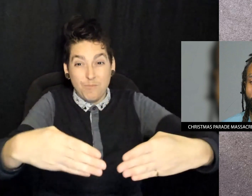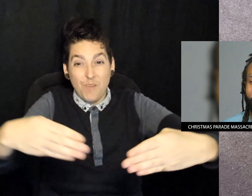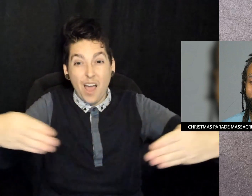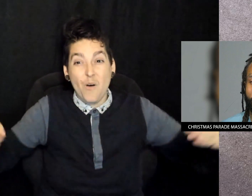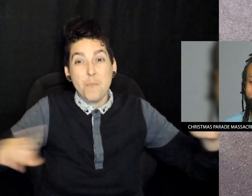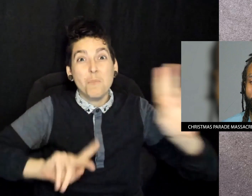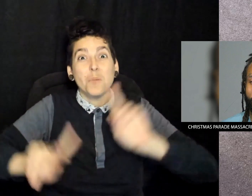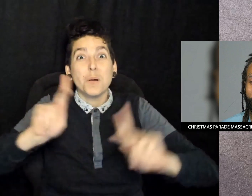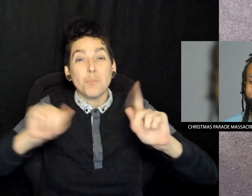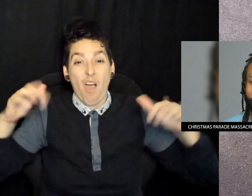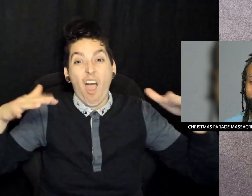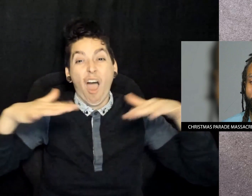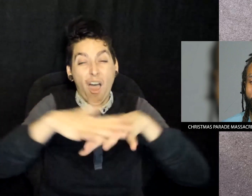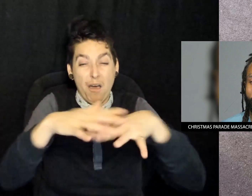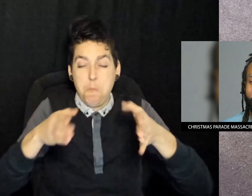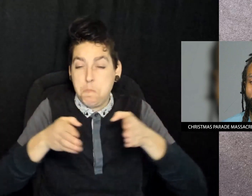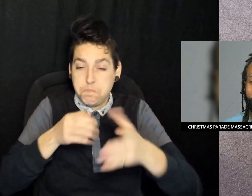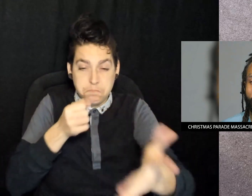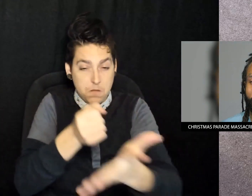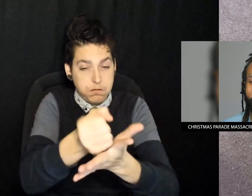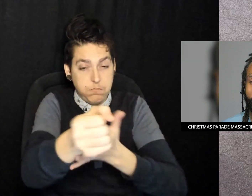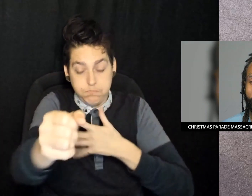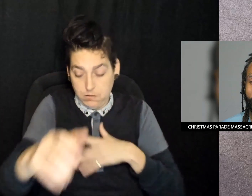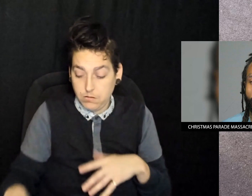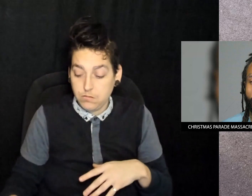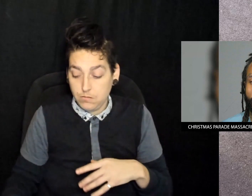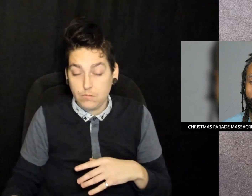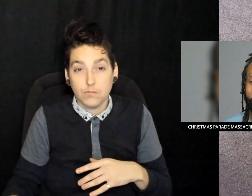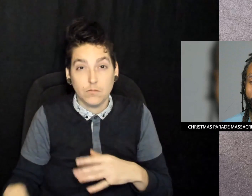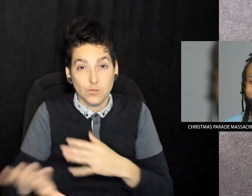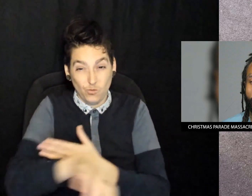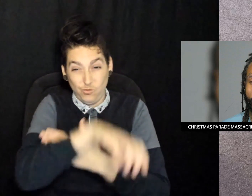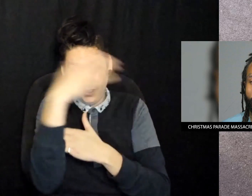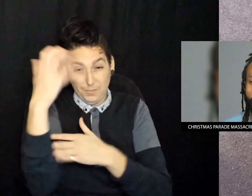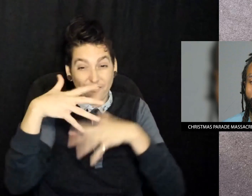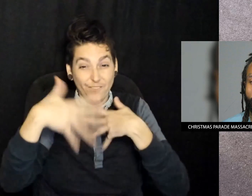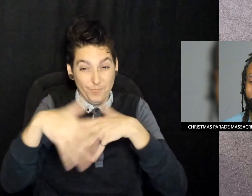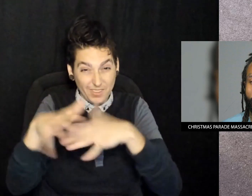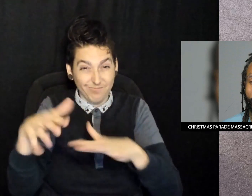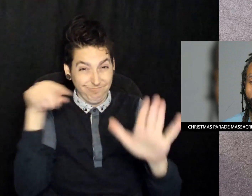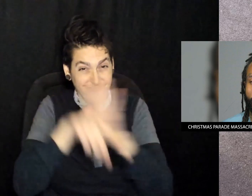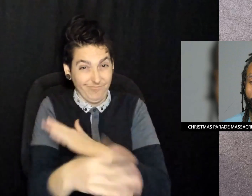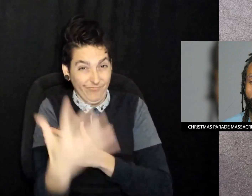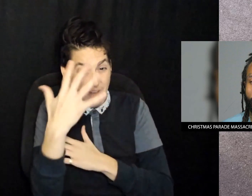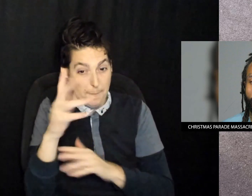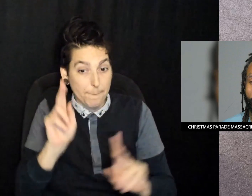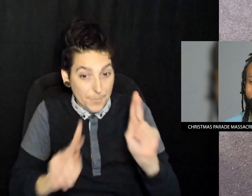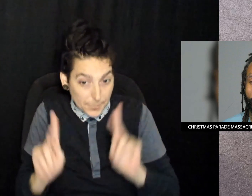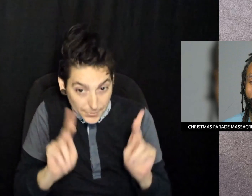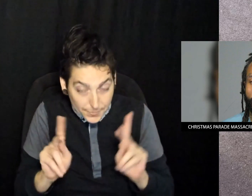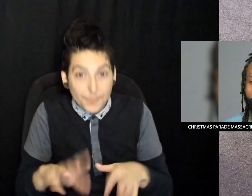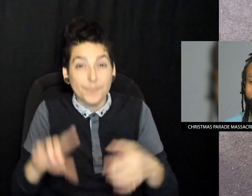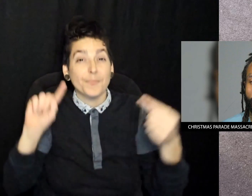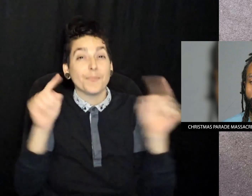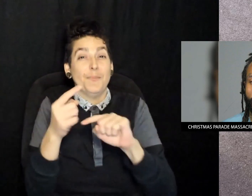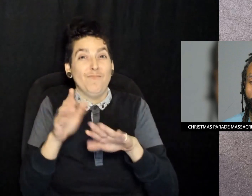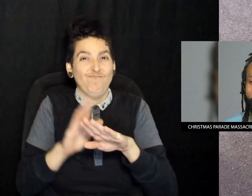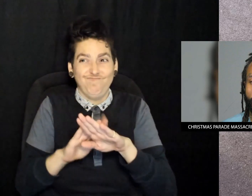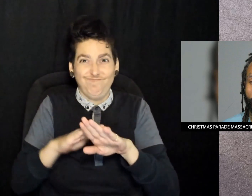through barricades and into a crowd of people at a Christmas parade, killing five people and